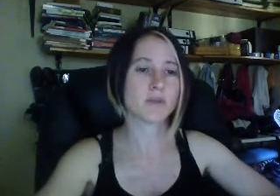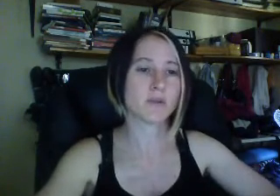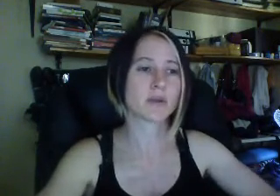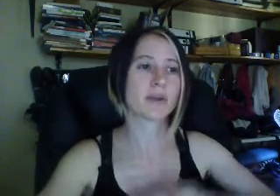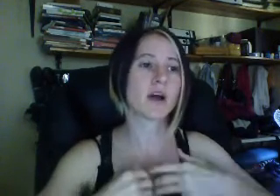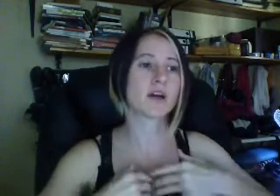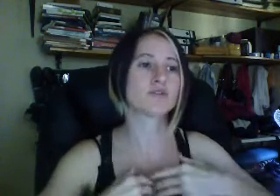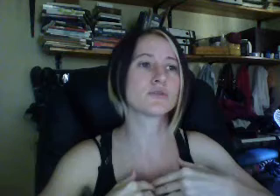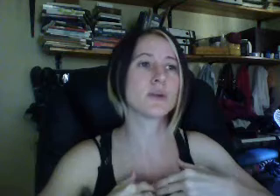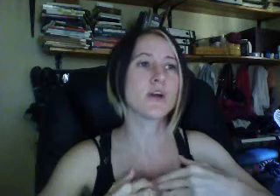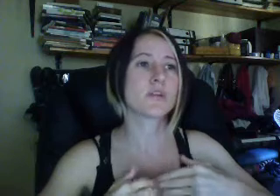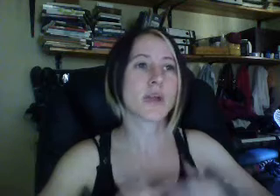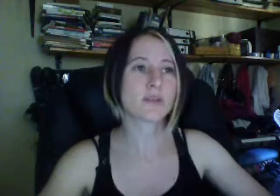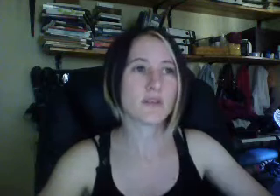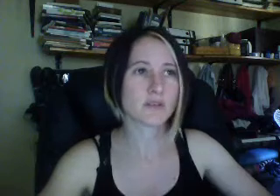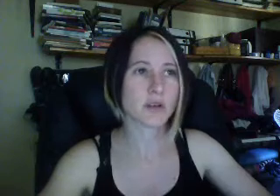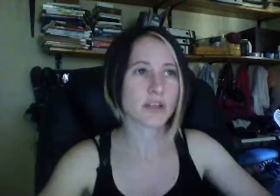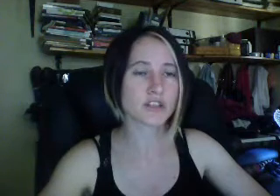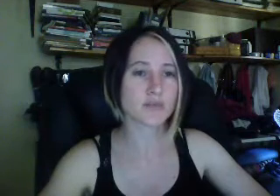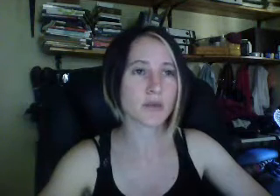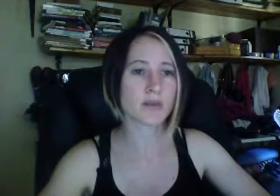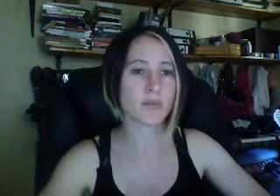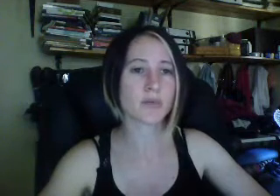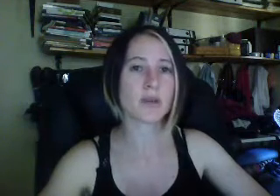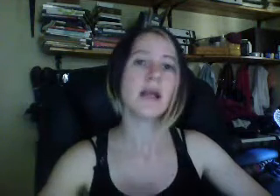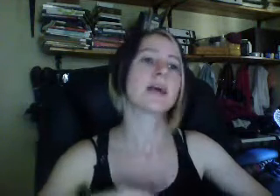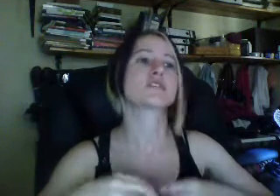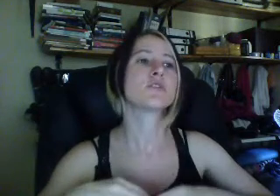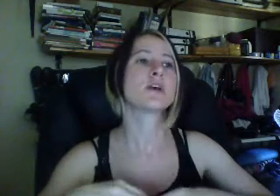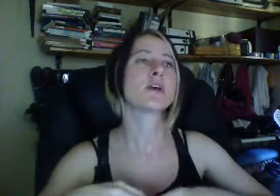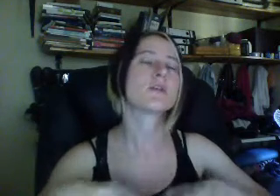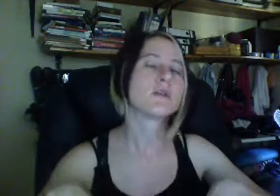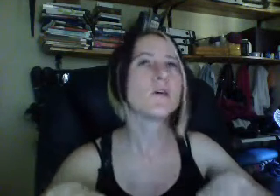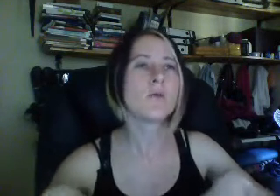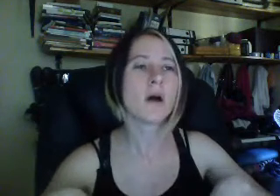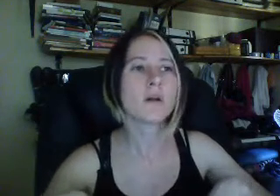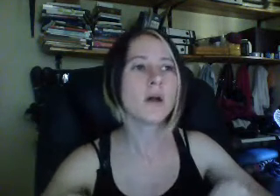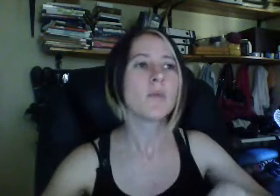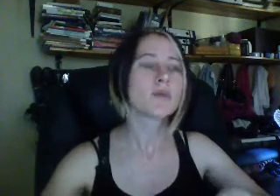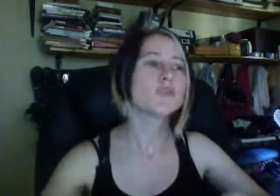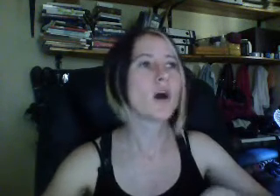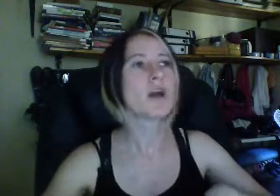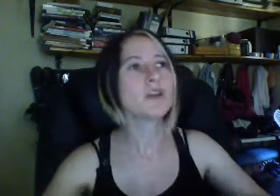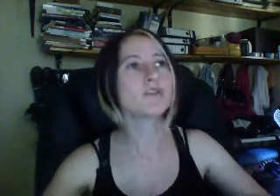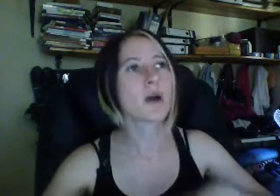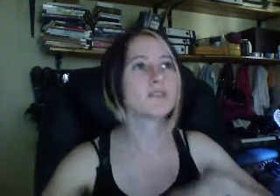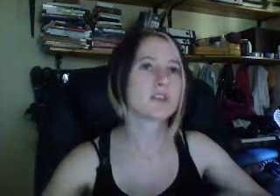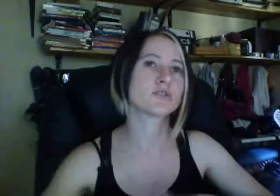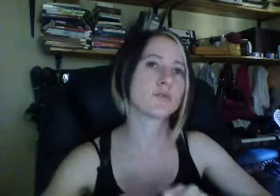other people with They don't know how to create effective relationships with other people. And so they go, oh, well, but you know, I need to have a sexual